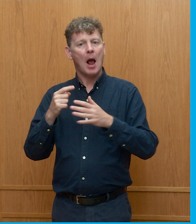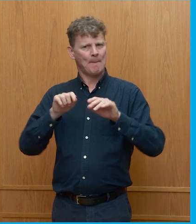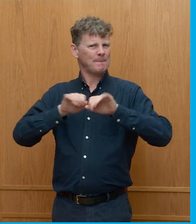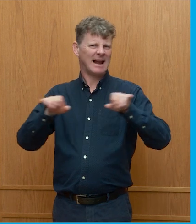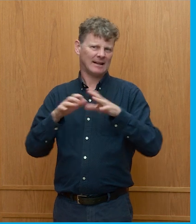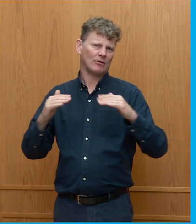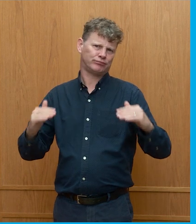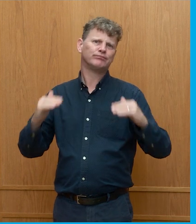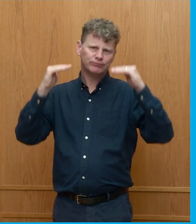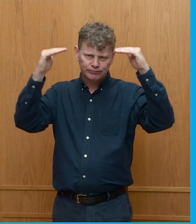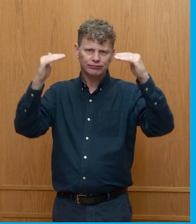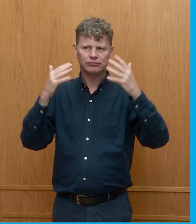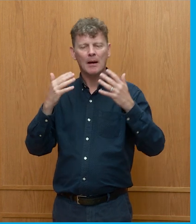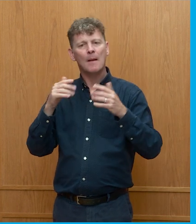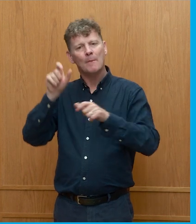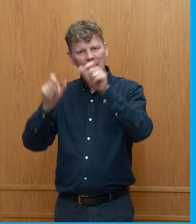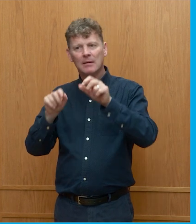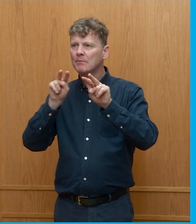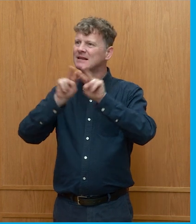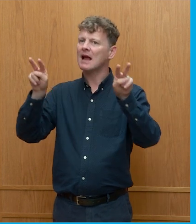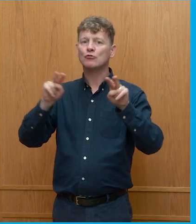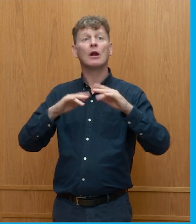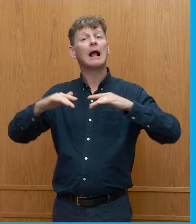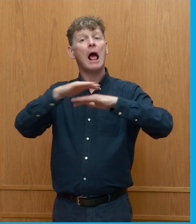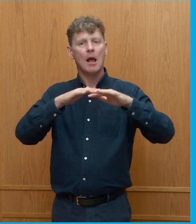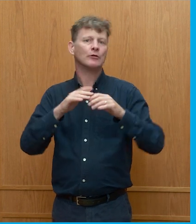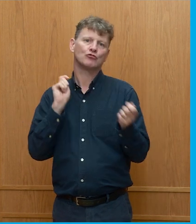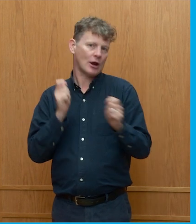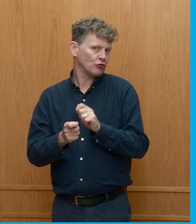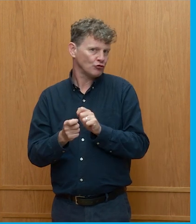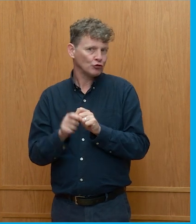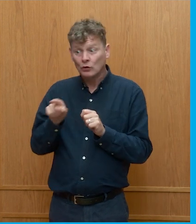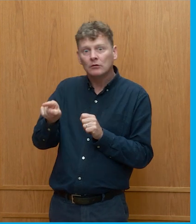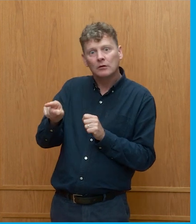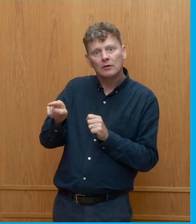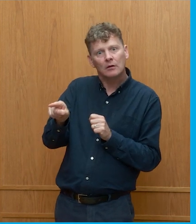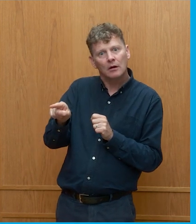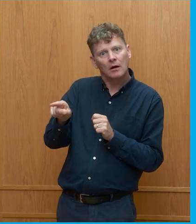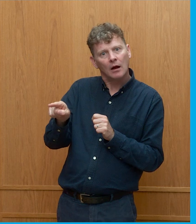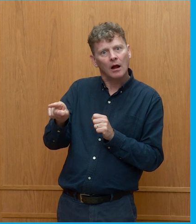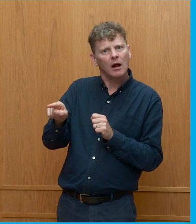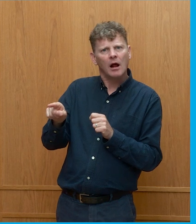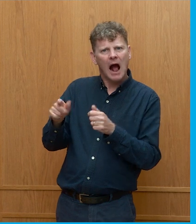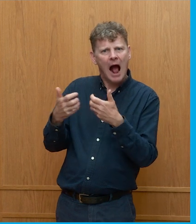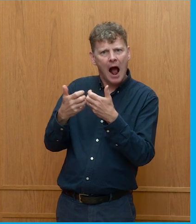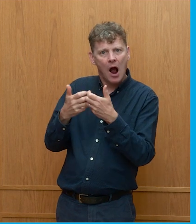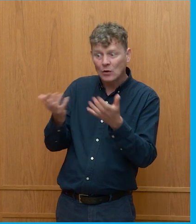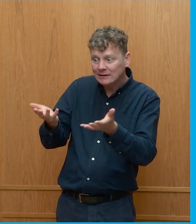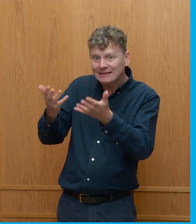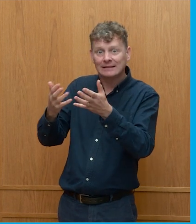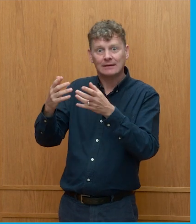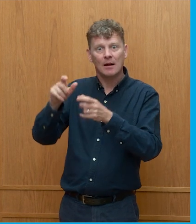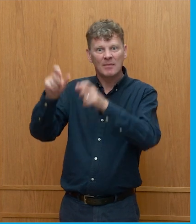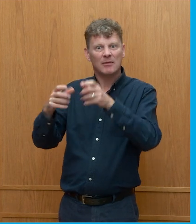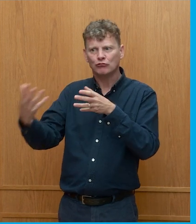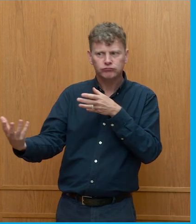and we see the perception of people change. And I think that's something we need to look at, kind of, how can we get the people with us? And there are huge